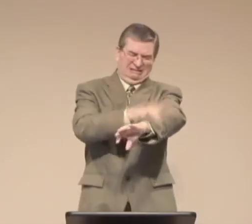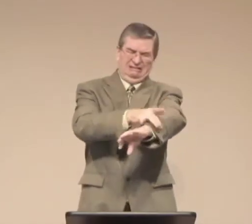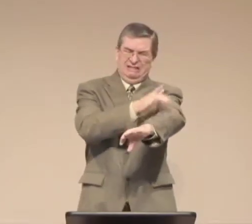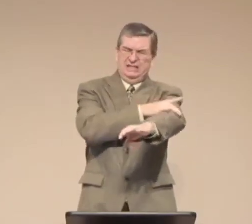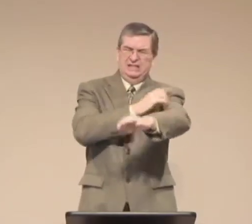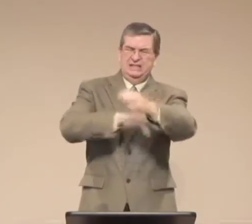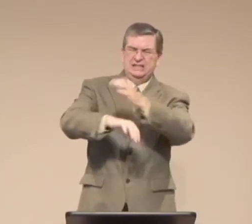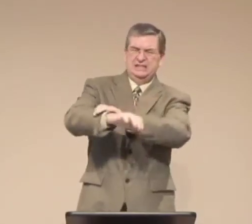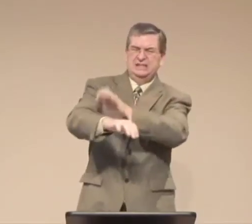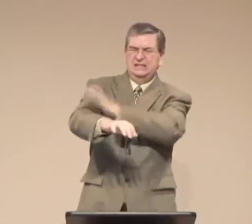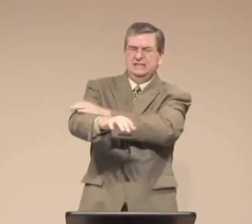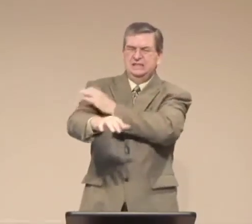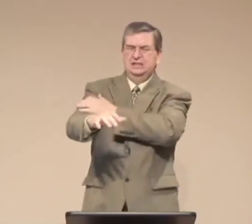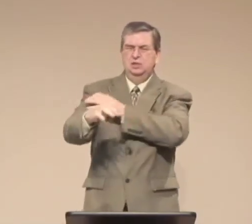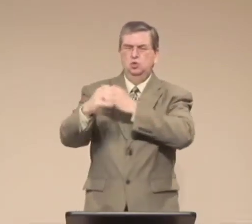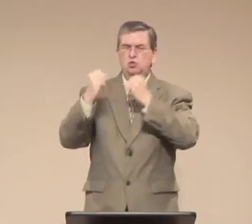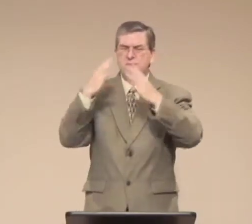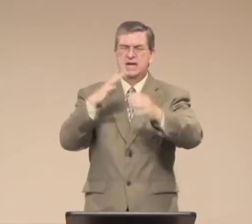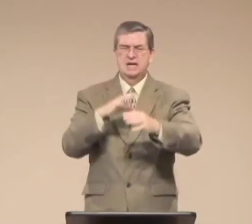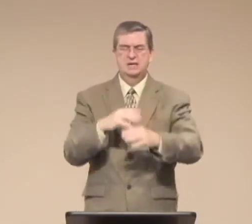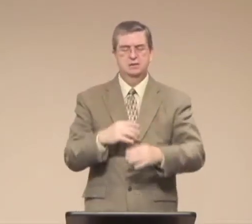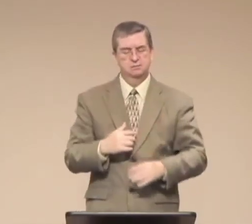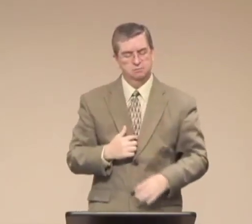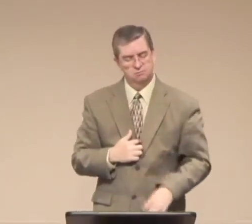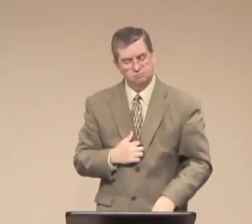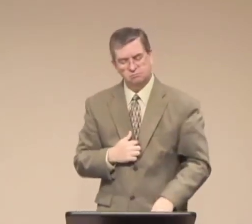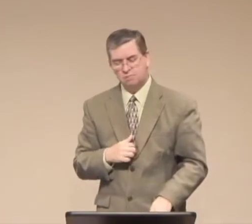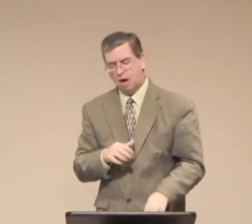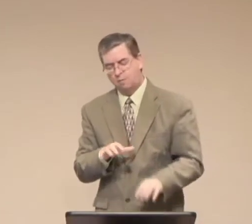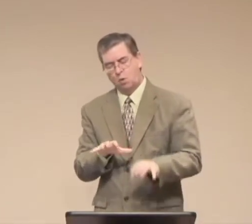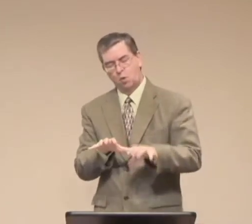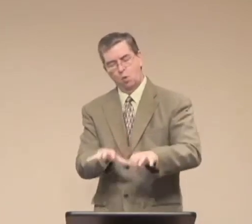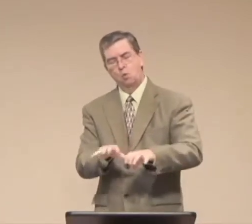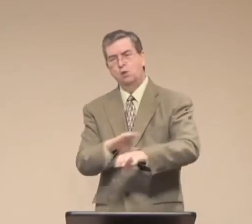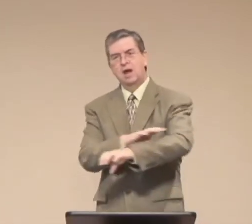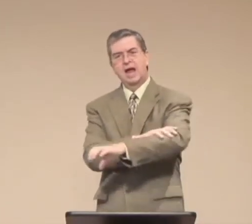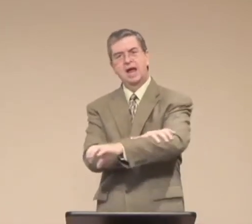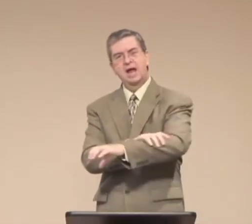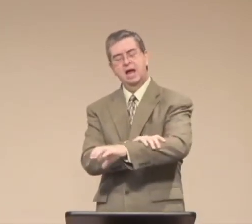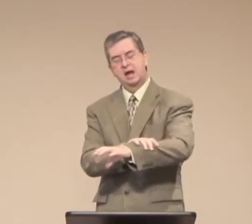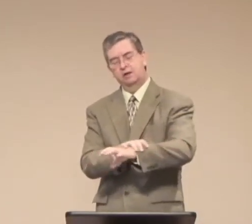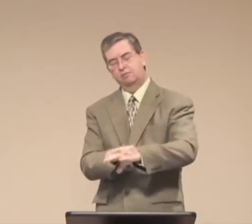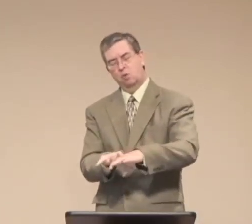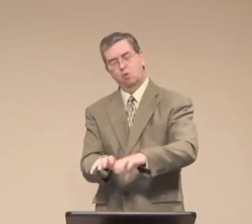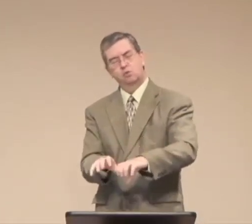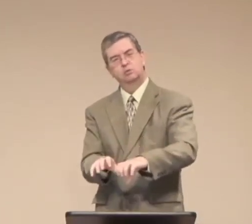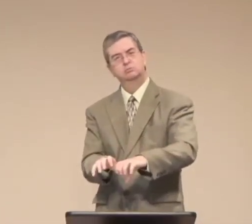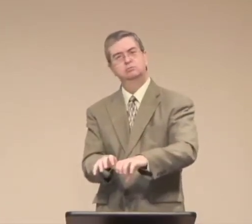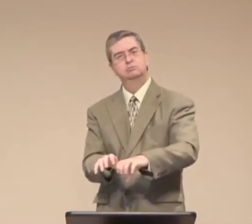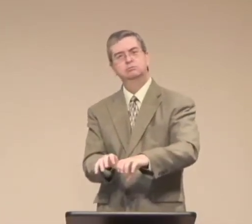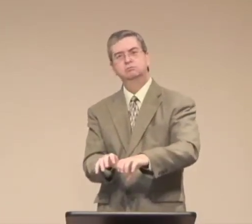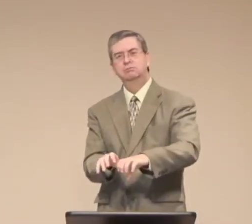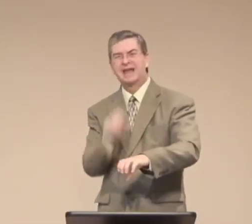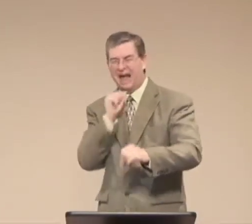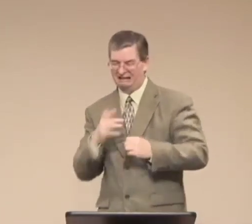And she had a lot of bruises on her arms from the shots that the doctors and nurses had given her.